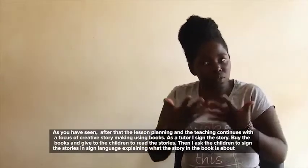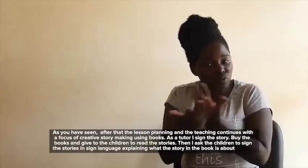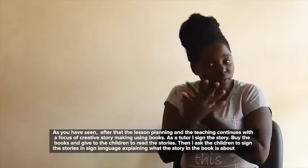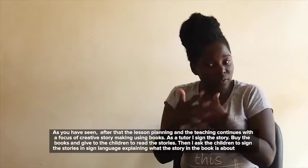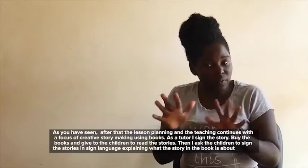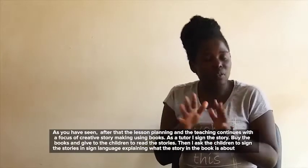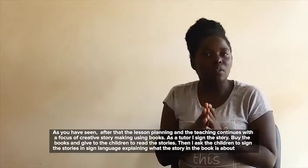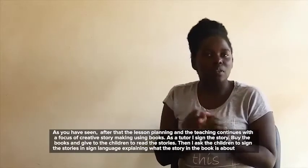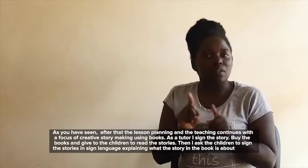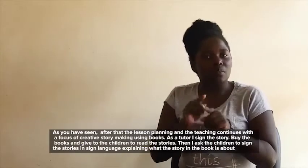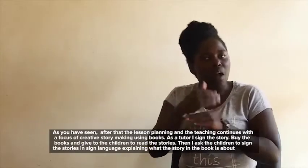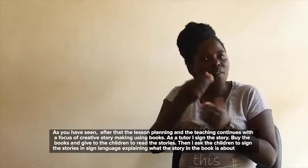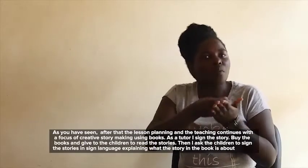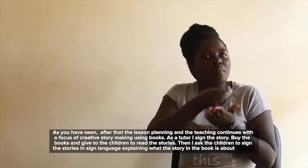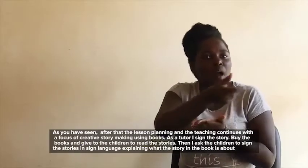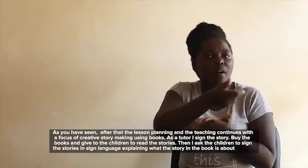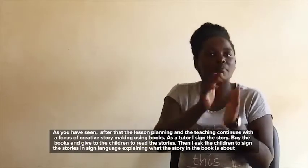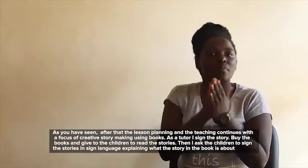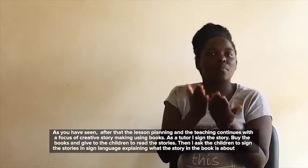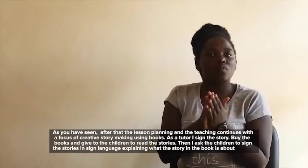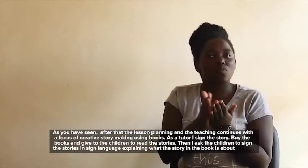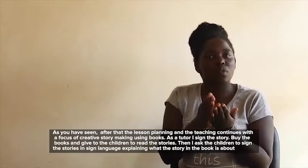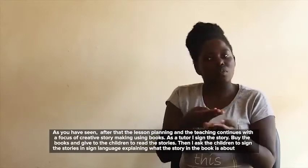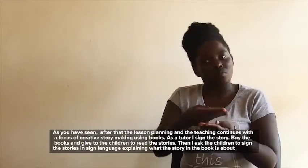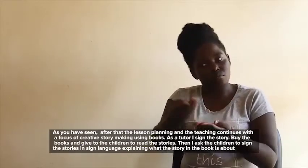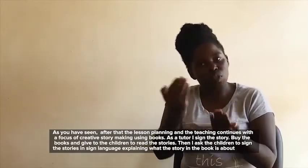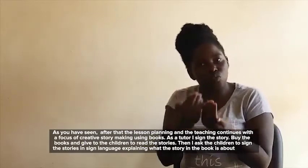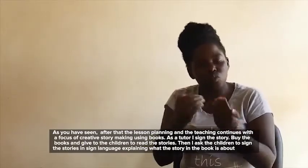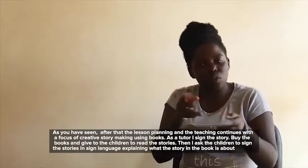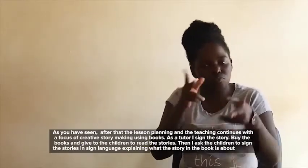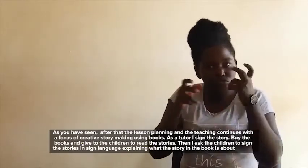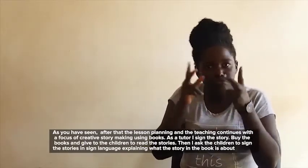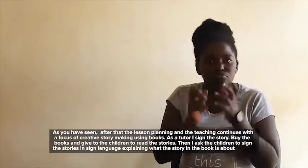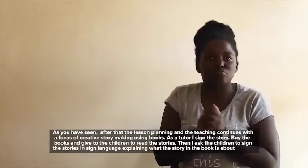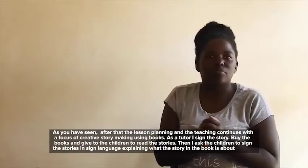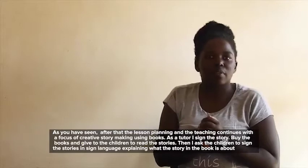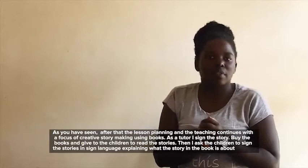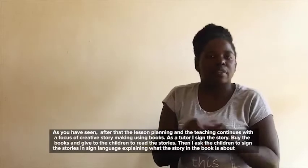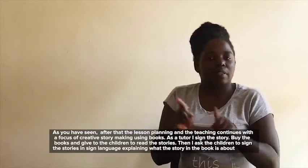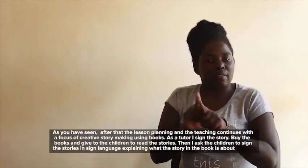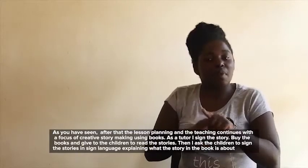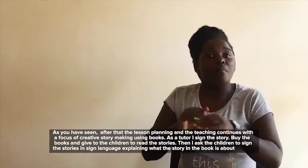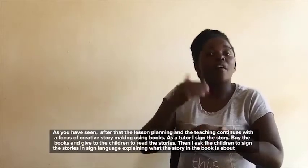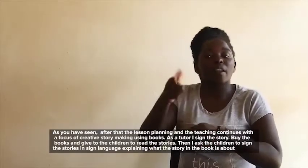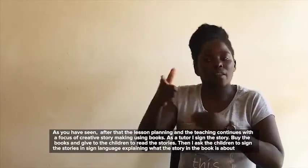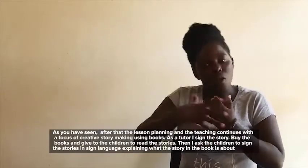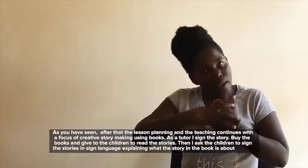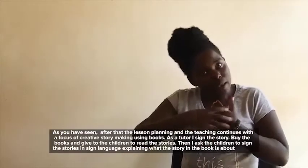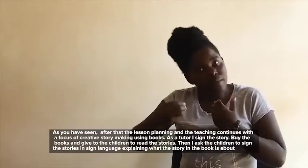I sign out the stories and then I buy the books and give to the children to read the stories. And